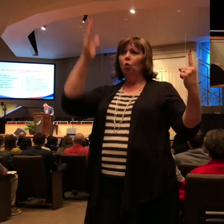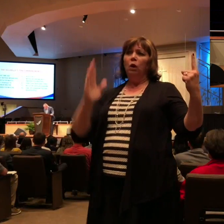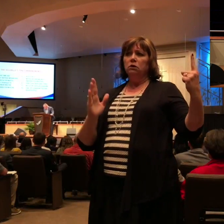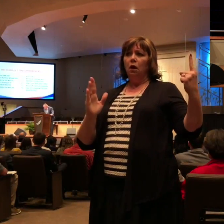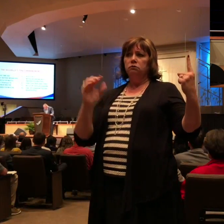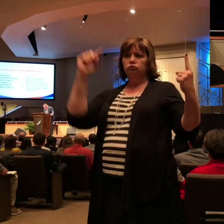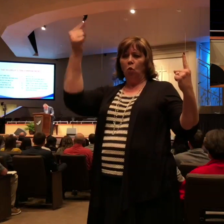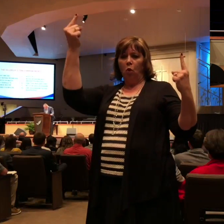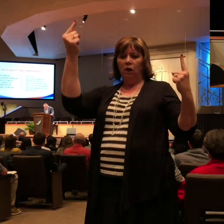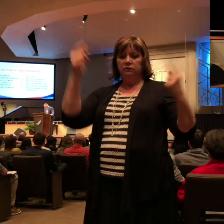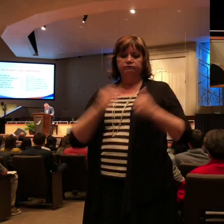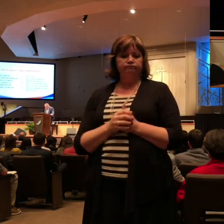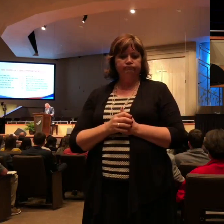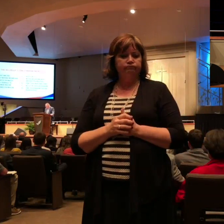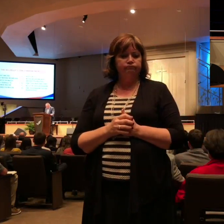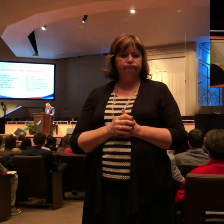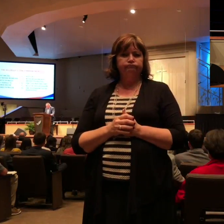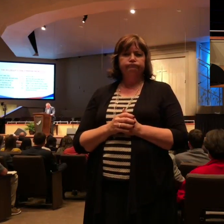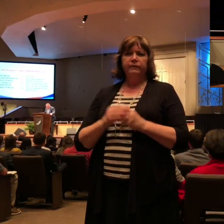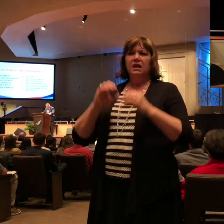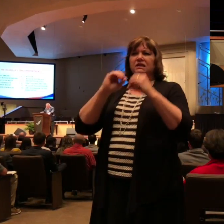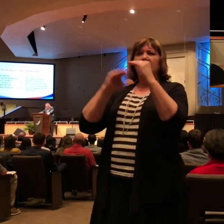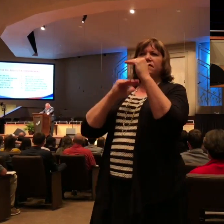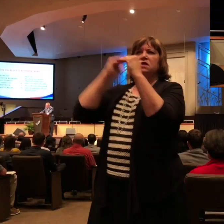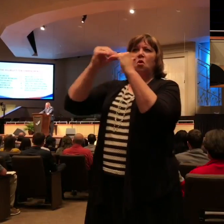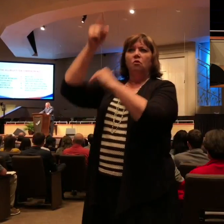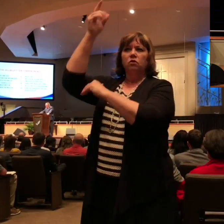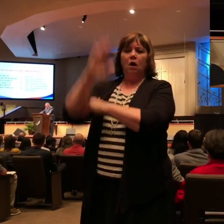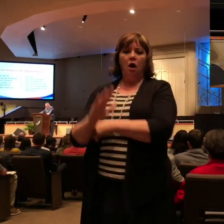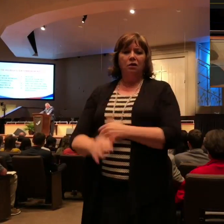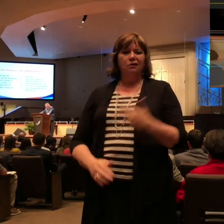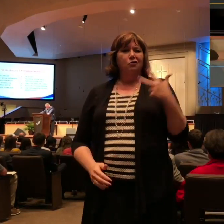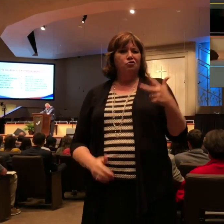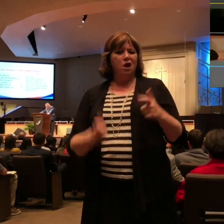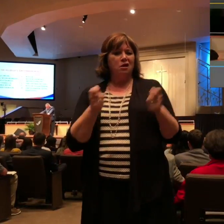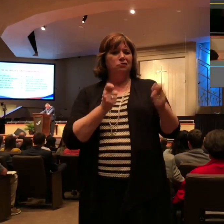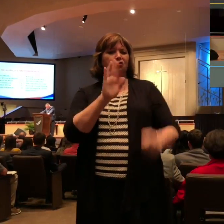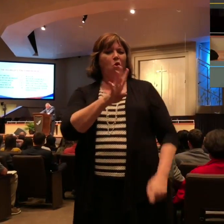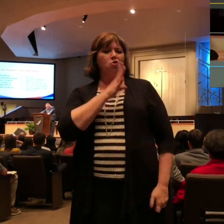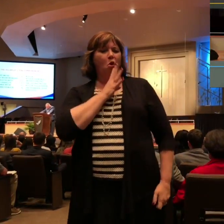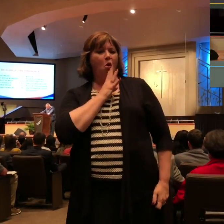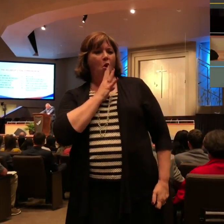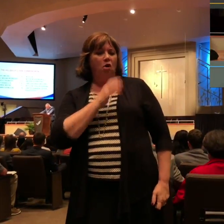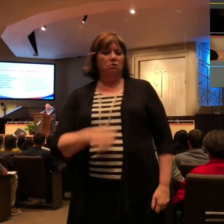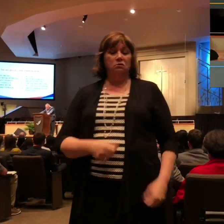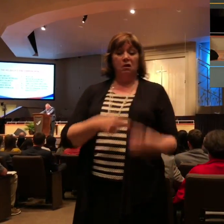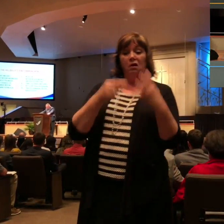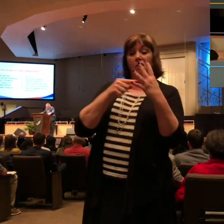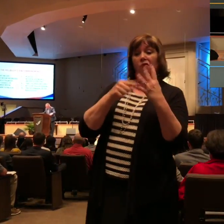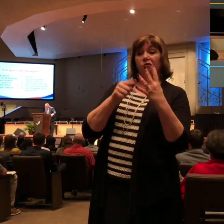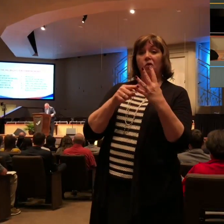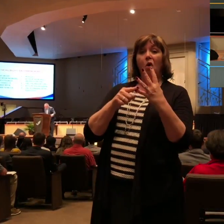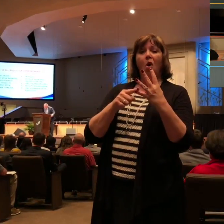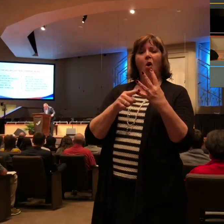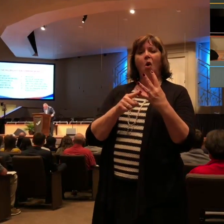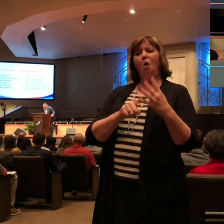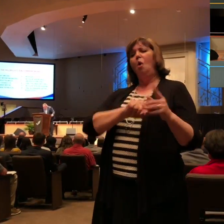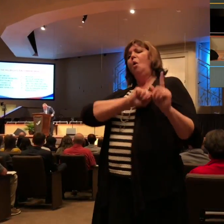Number two, put nothing before God. Three, watch your mouth. Four, get yourself to Sunday meeting.